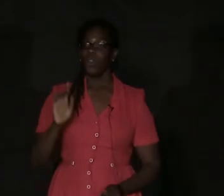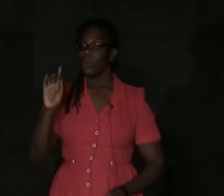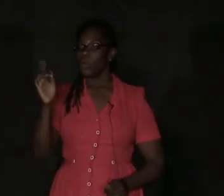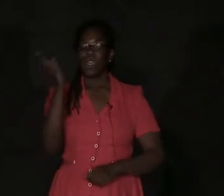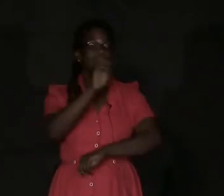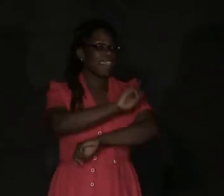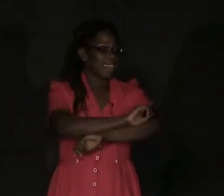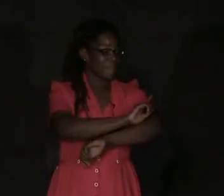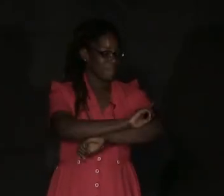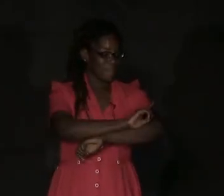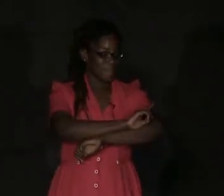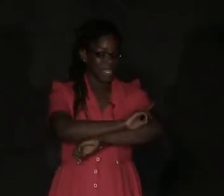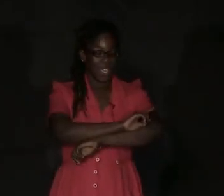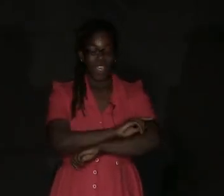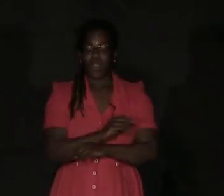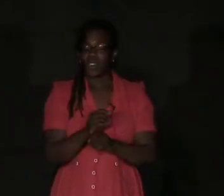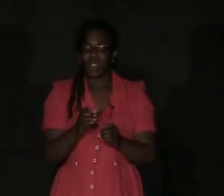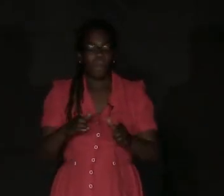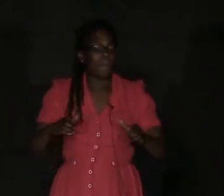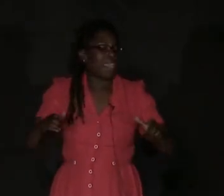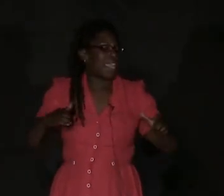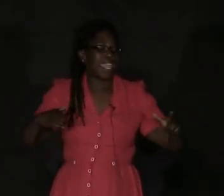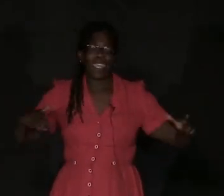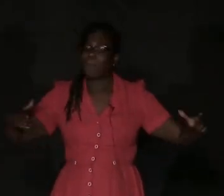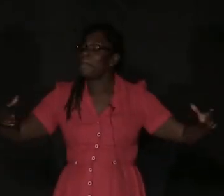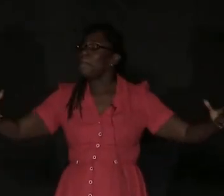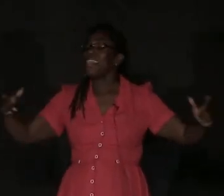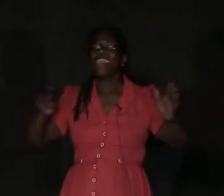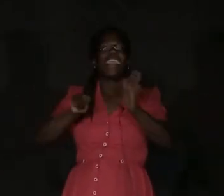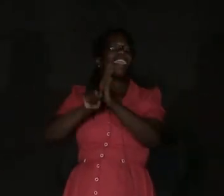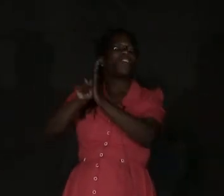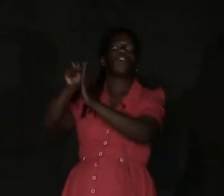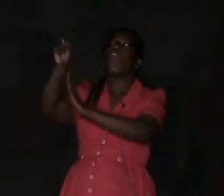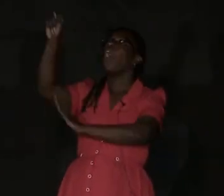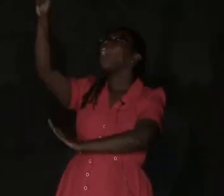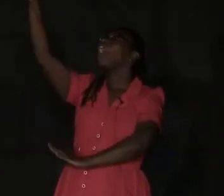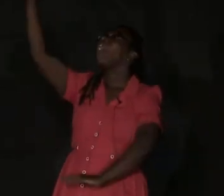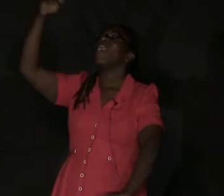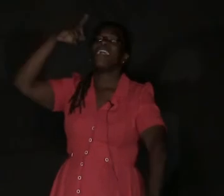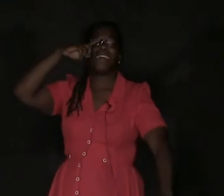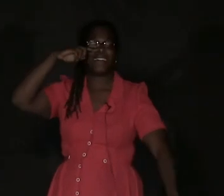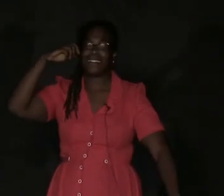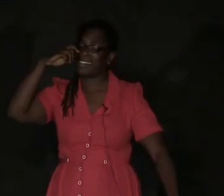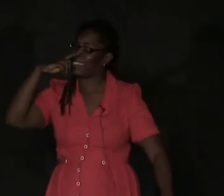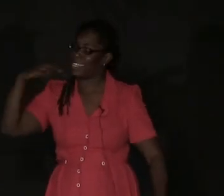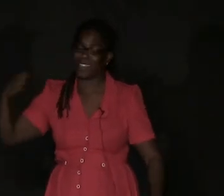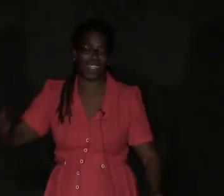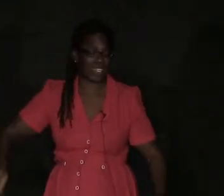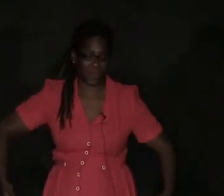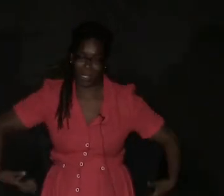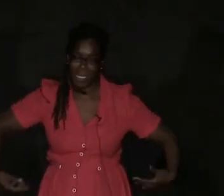One day, there was this big, big, tall, ugly looking gorilla.